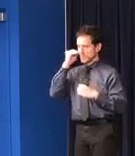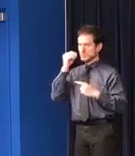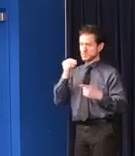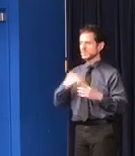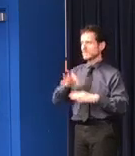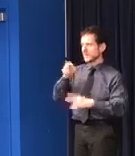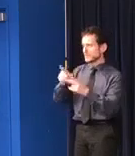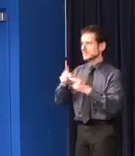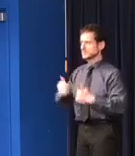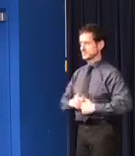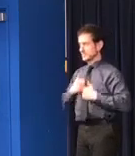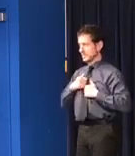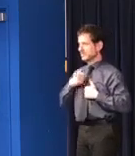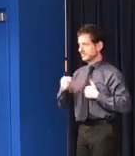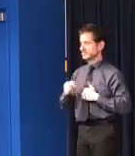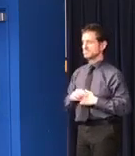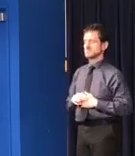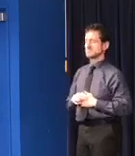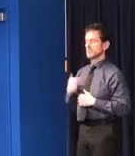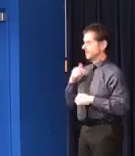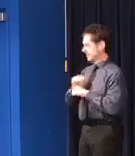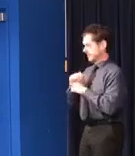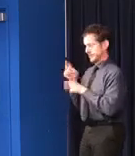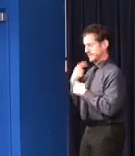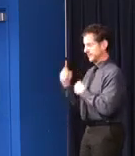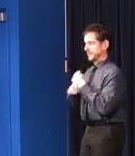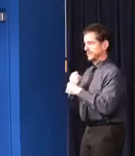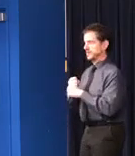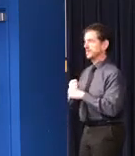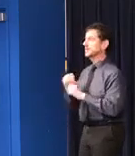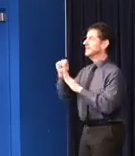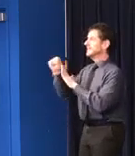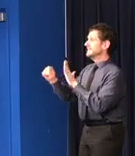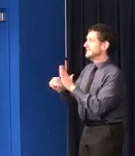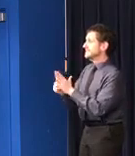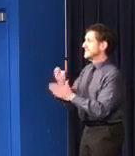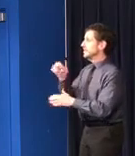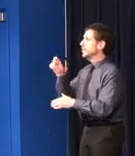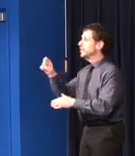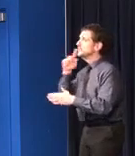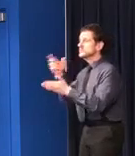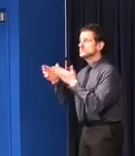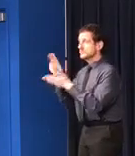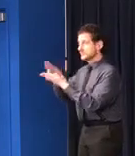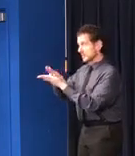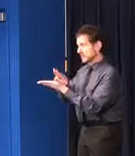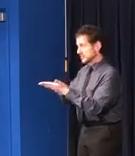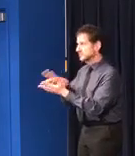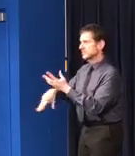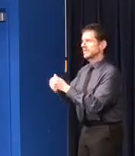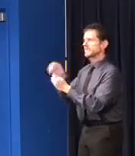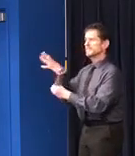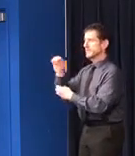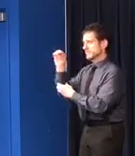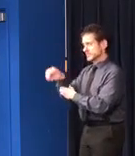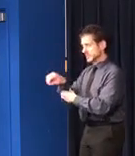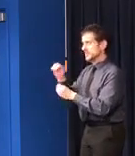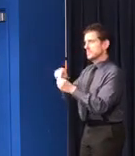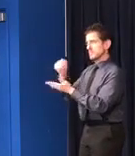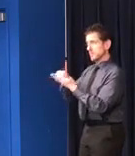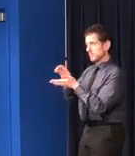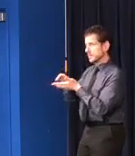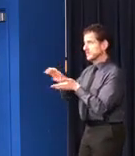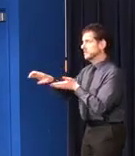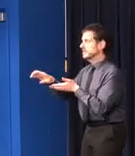increasing all of our existing state homelessness service contracts by an additional 5%. That means more dollars to